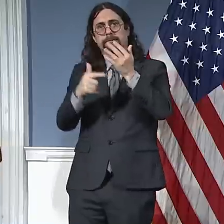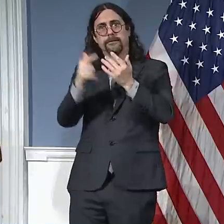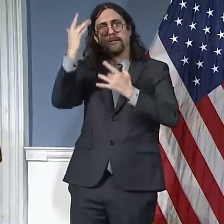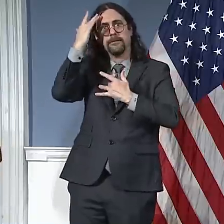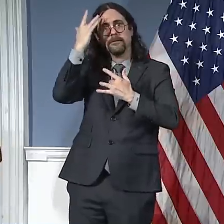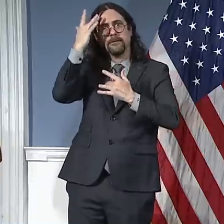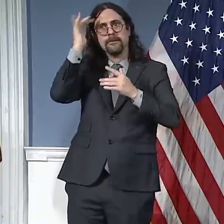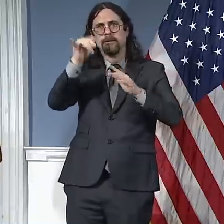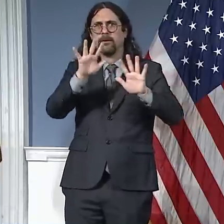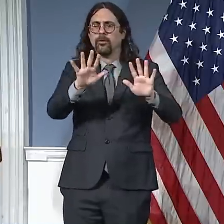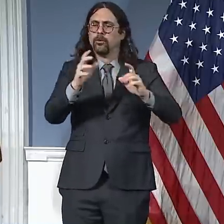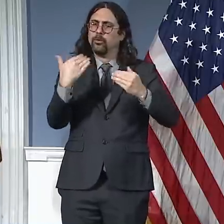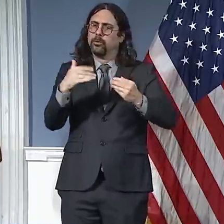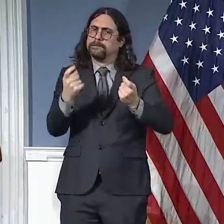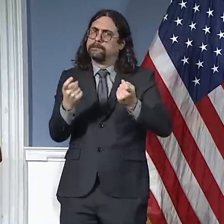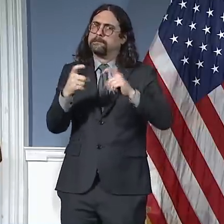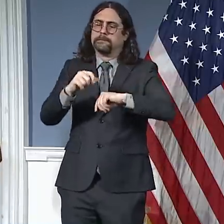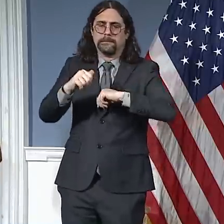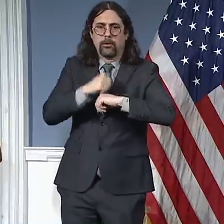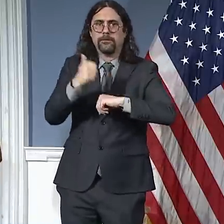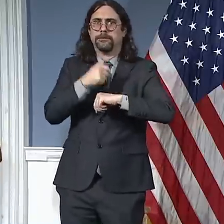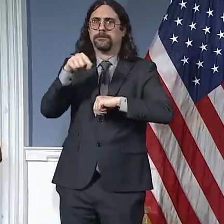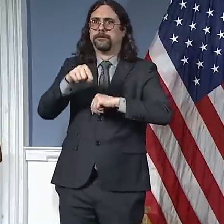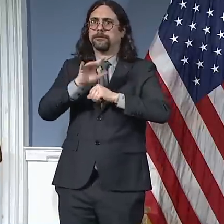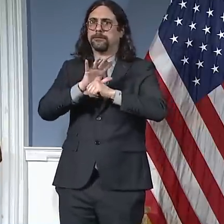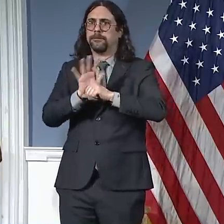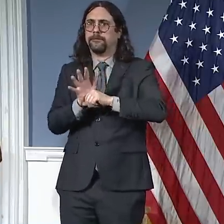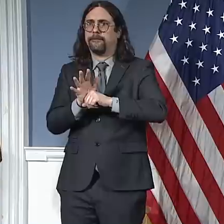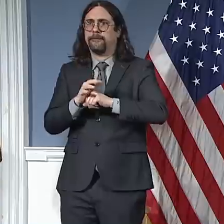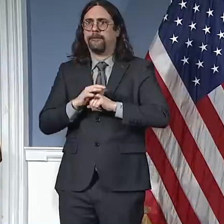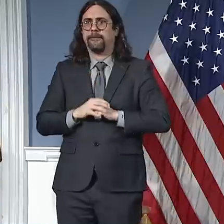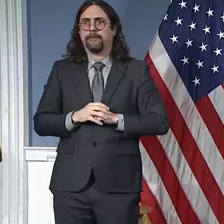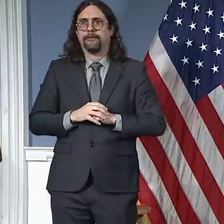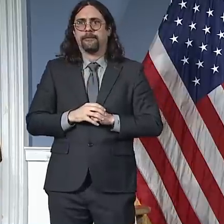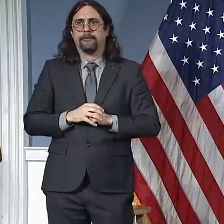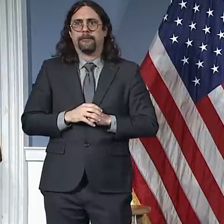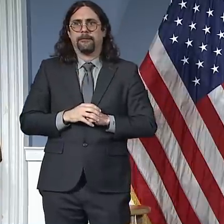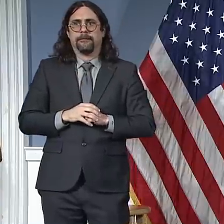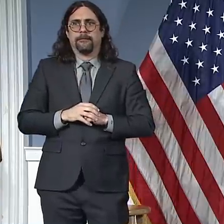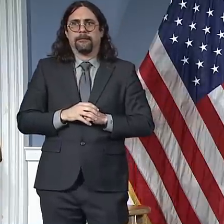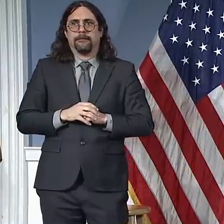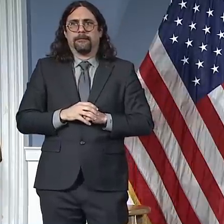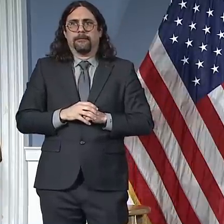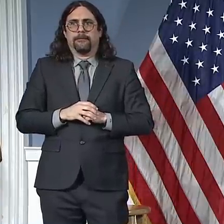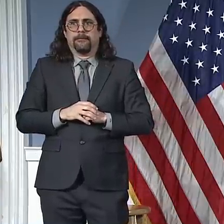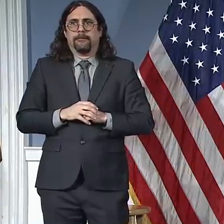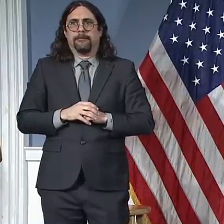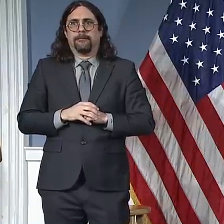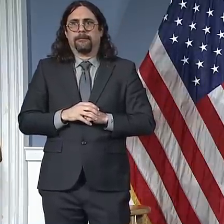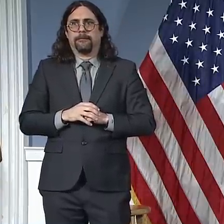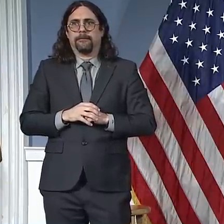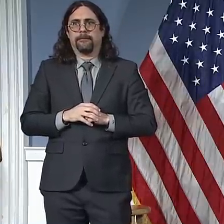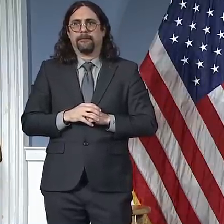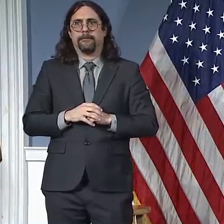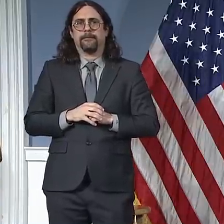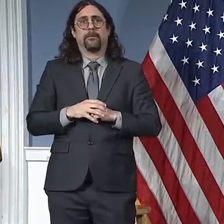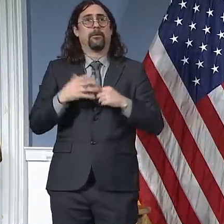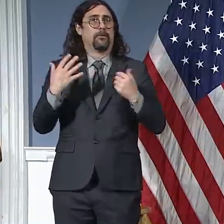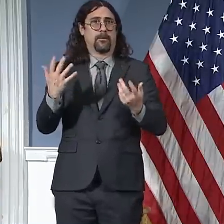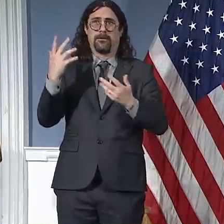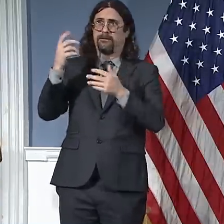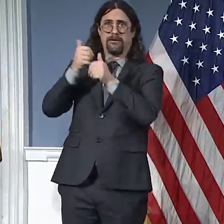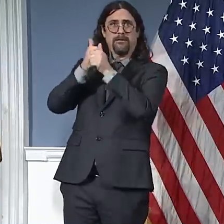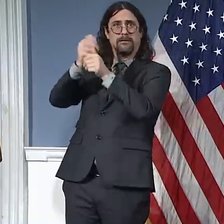now. We have to work through some very intense, complicated legal issues